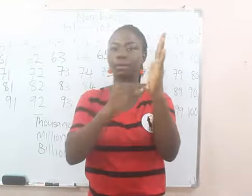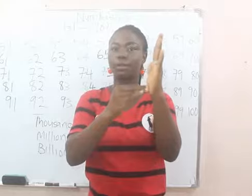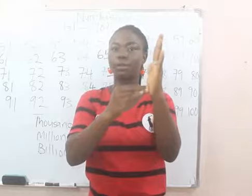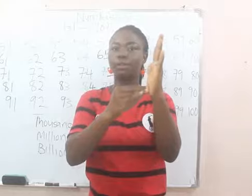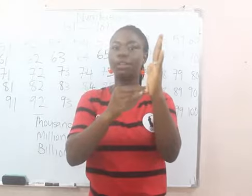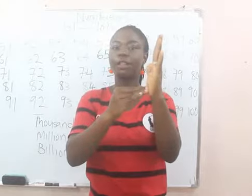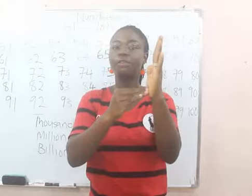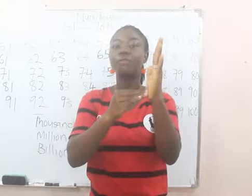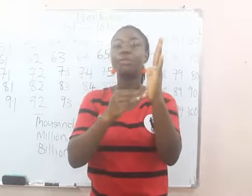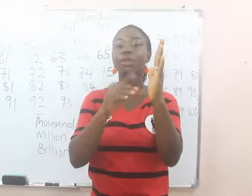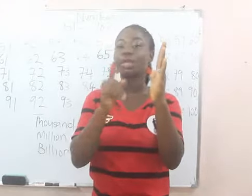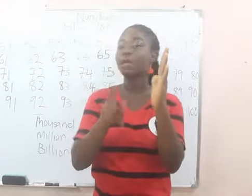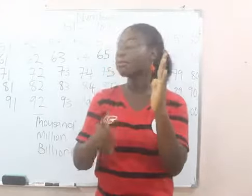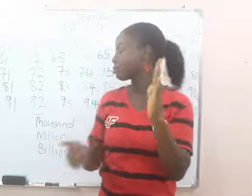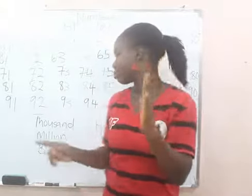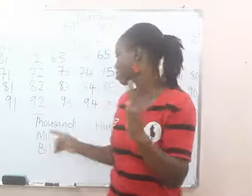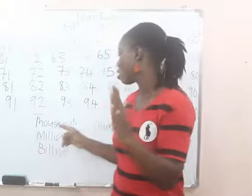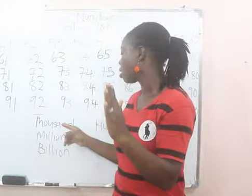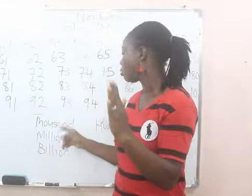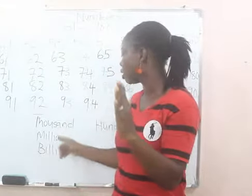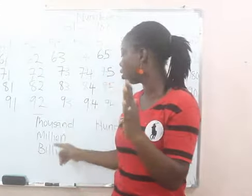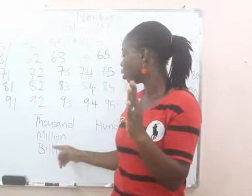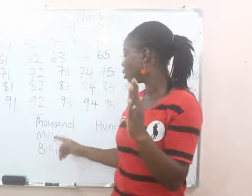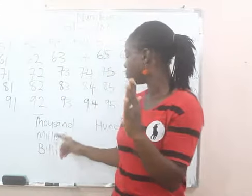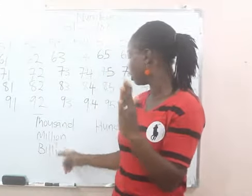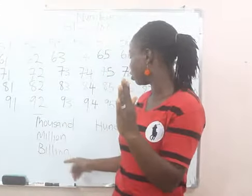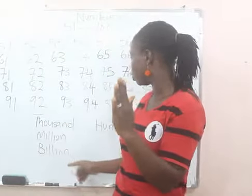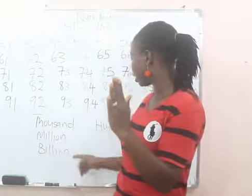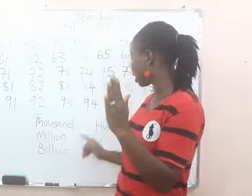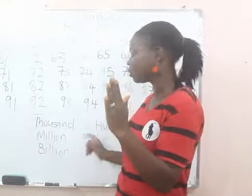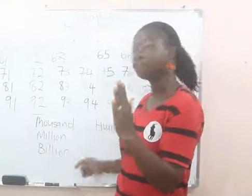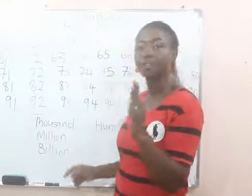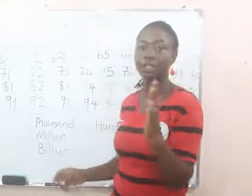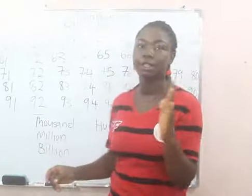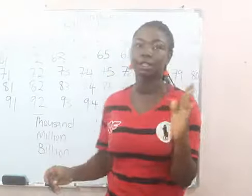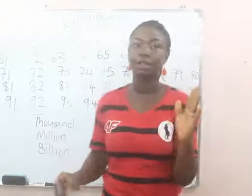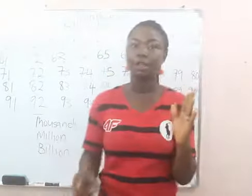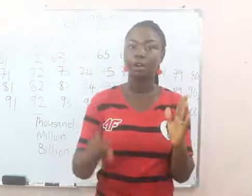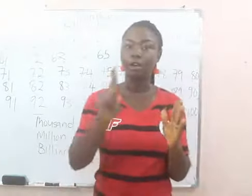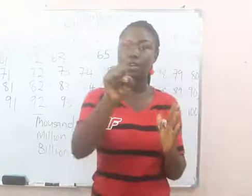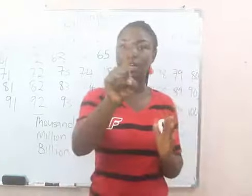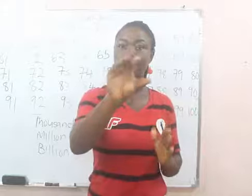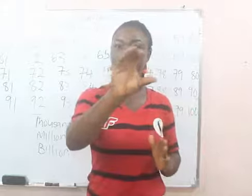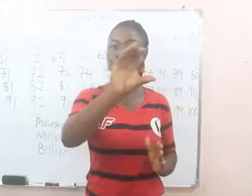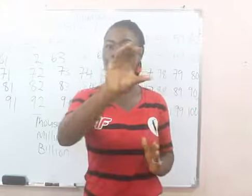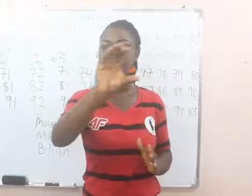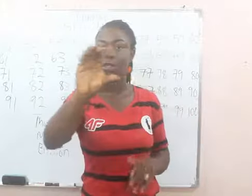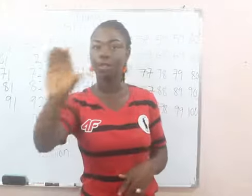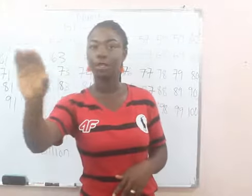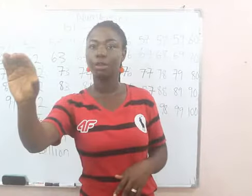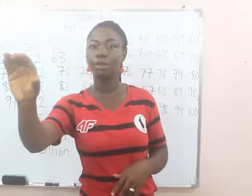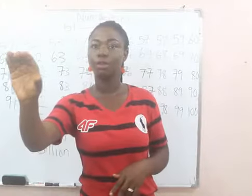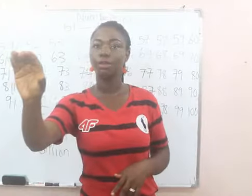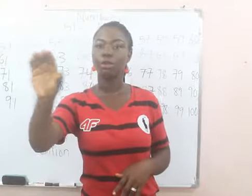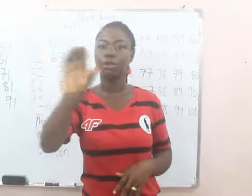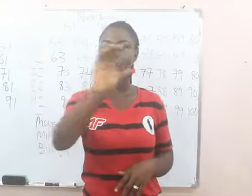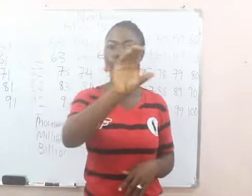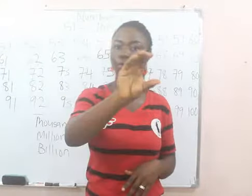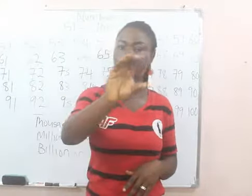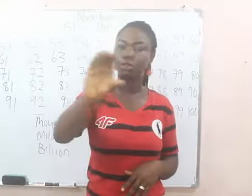So, the difference between 1000, million, billion and 100. 100 is you use your C, you move it